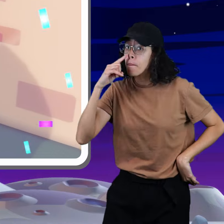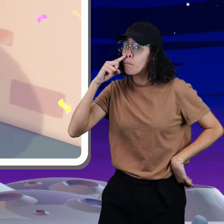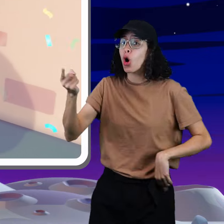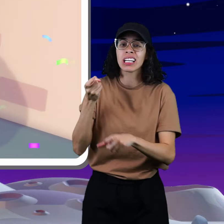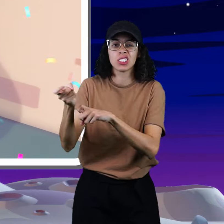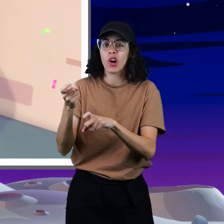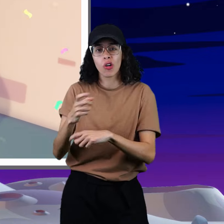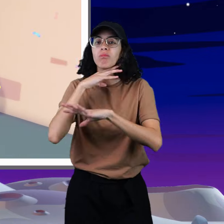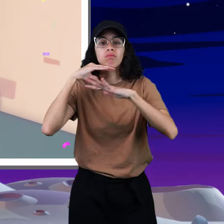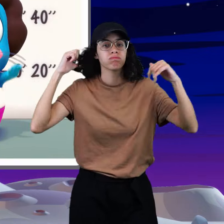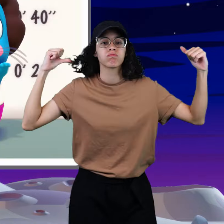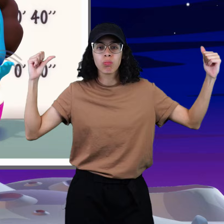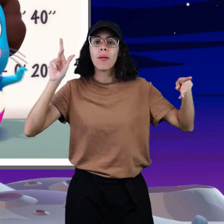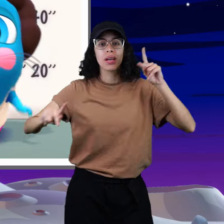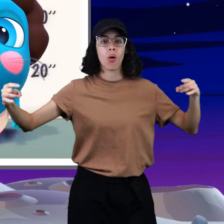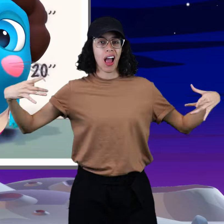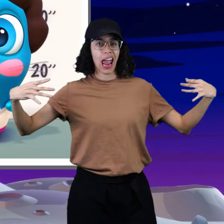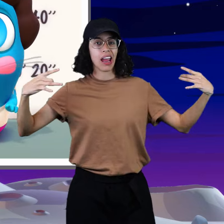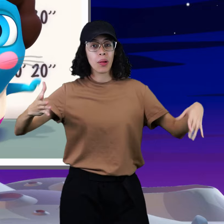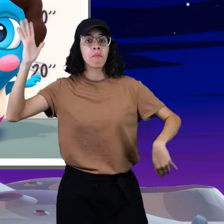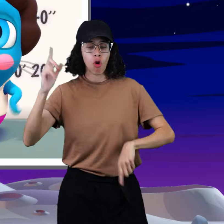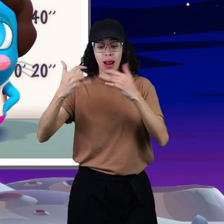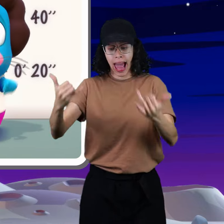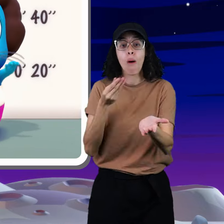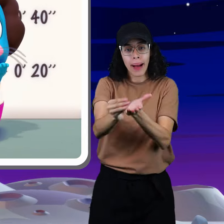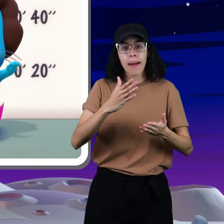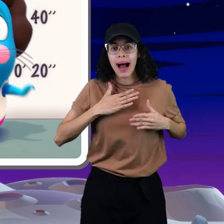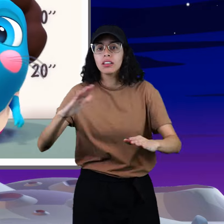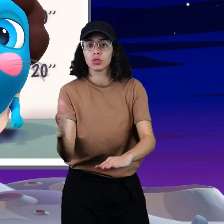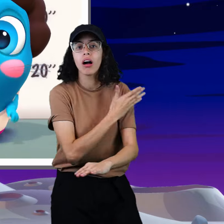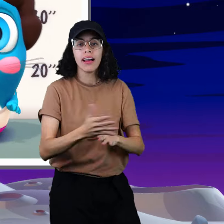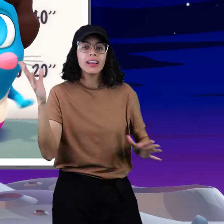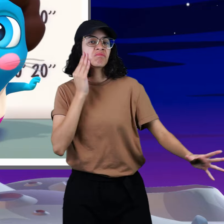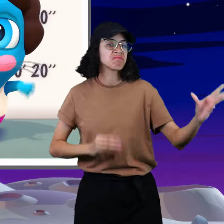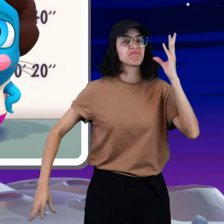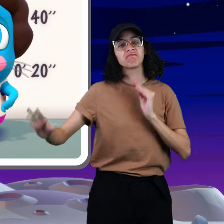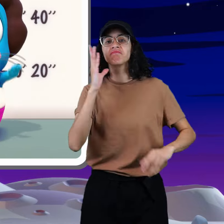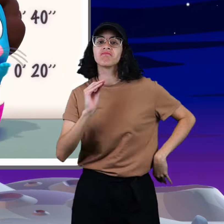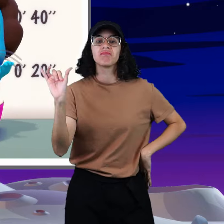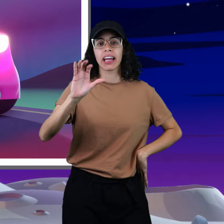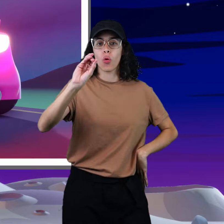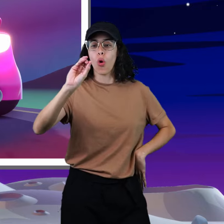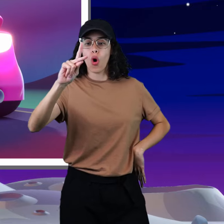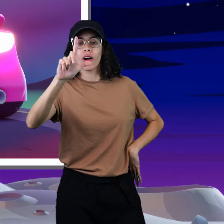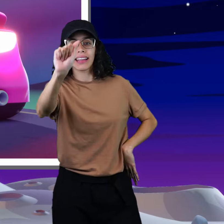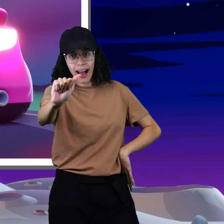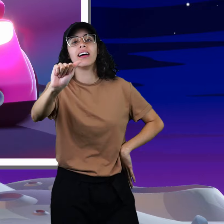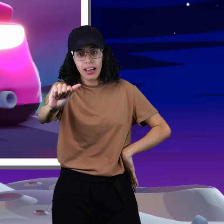Turn my haters to consumers, I make vets feel like they're juniors Say your time is comin' soon, but just like Oklahoma Mine is comin' sooner,